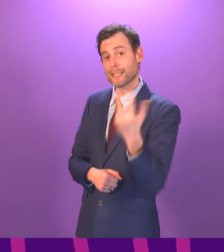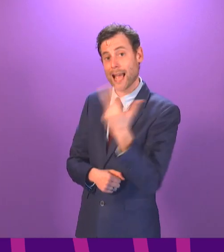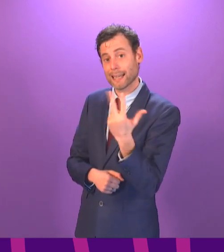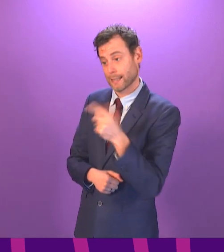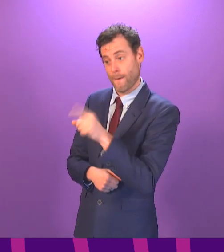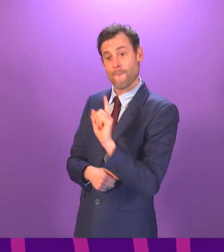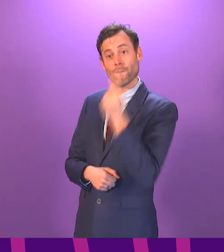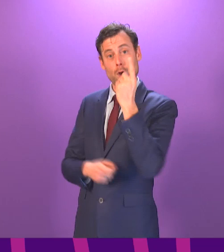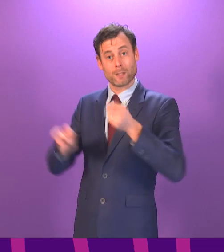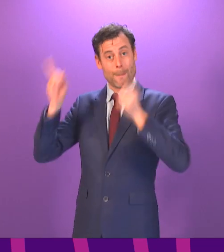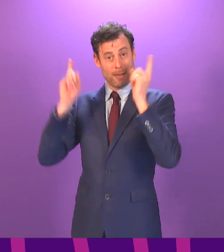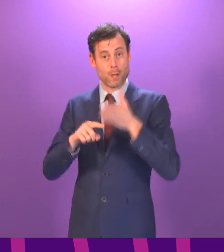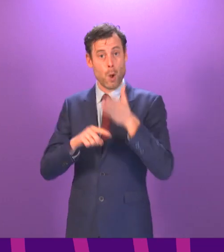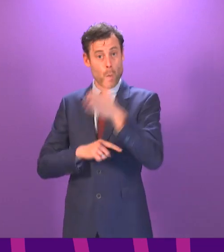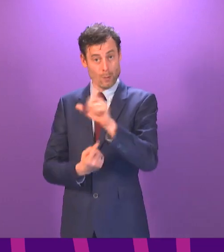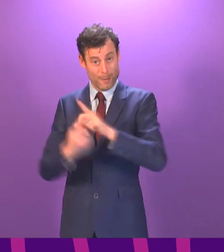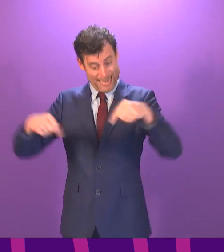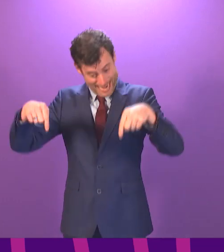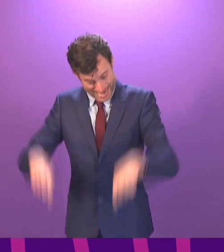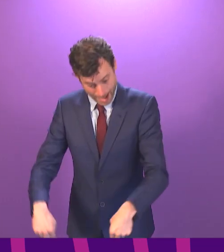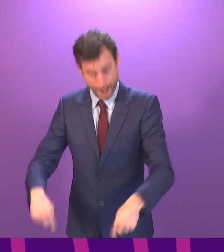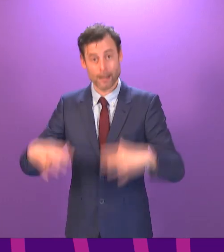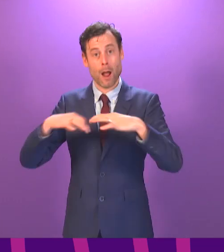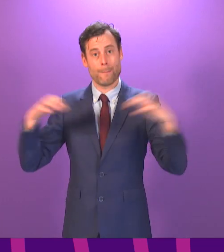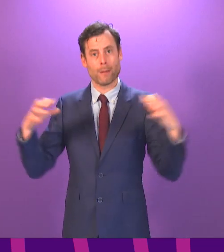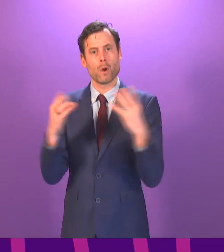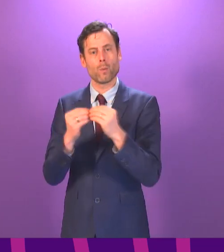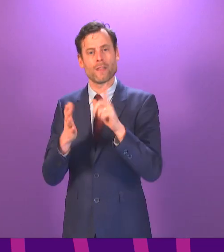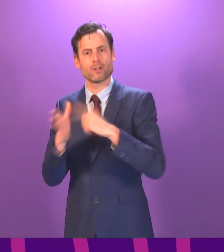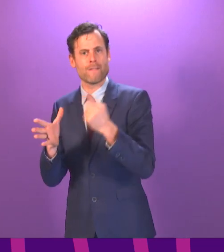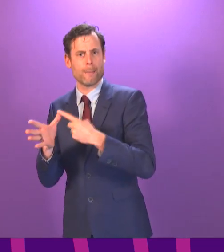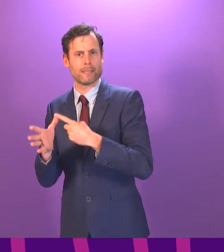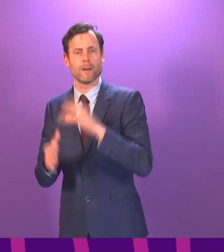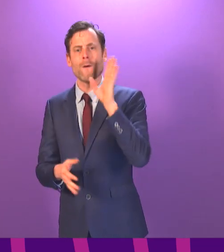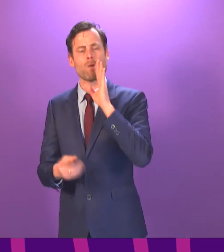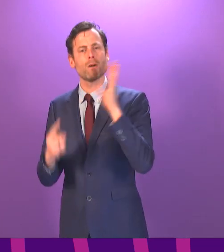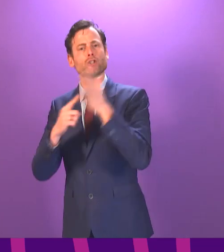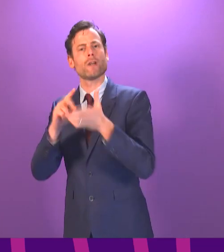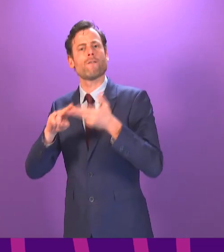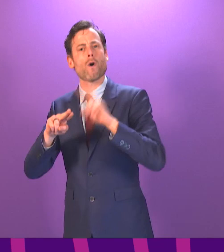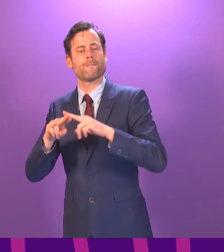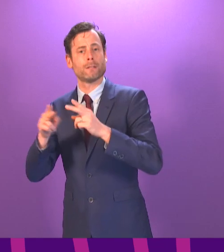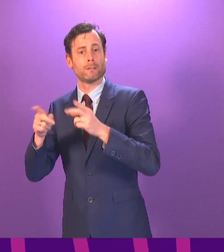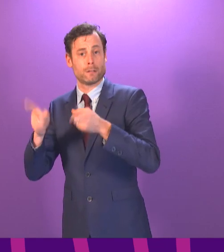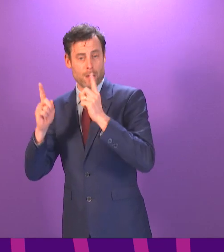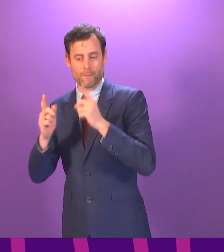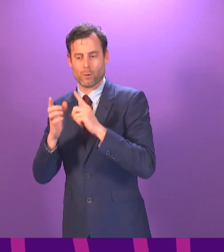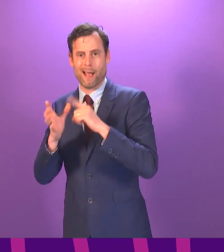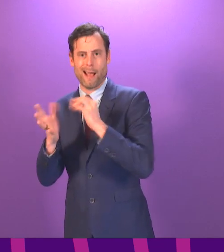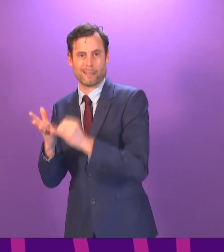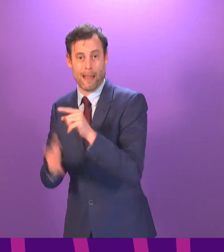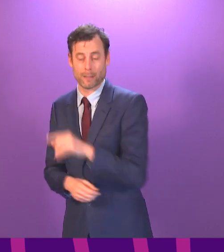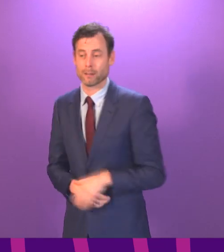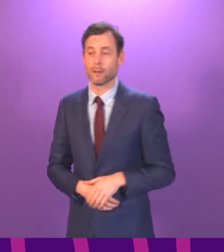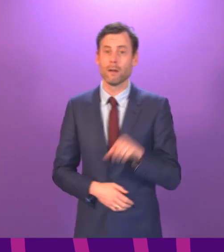the First Minister attended a meeting here in parliament with Geoff Aberdeen, the former Chief of Staff to Alex Salmond. The First Minister